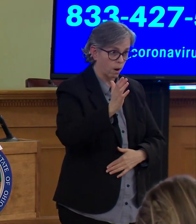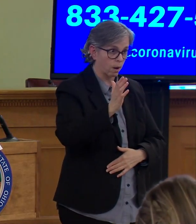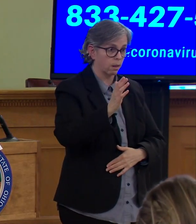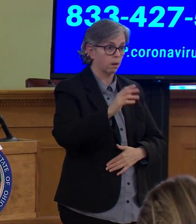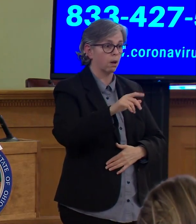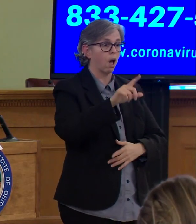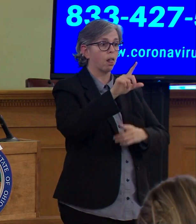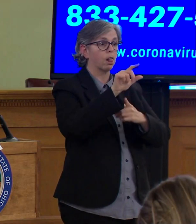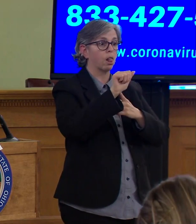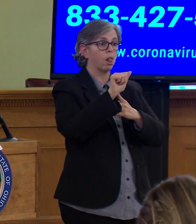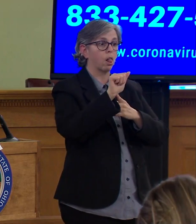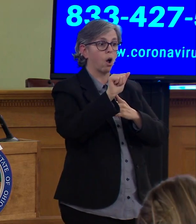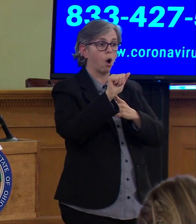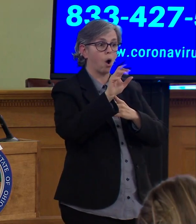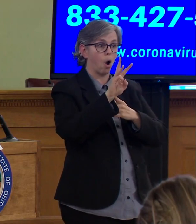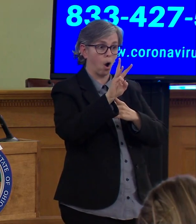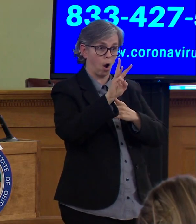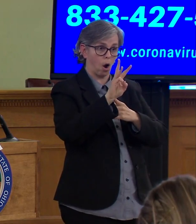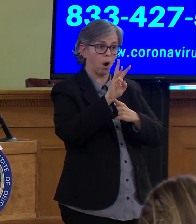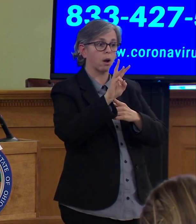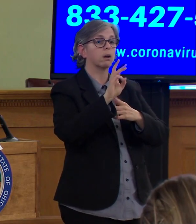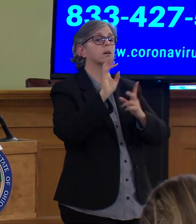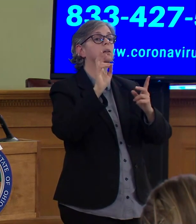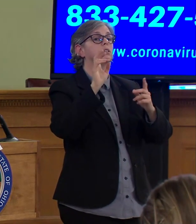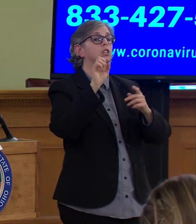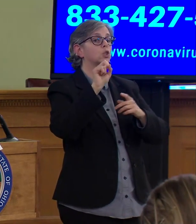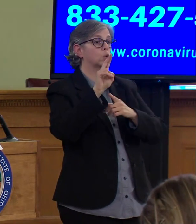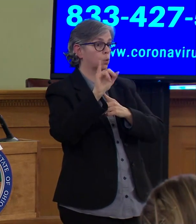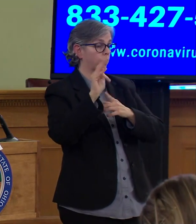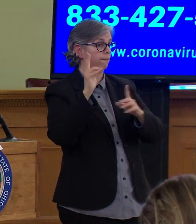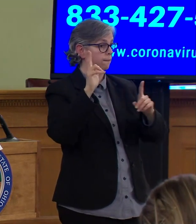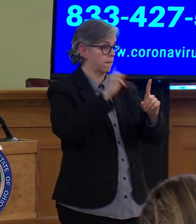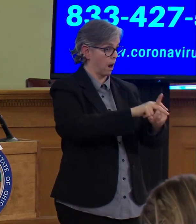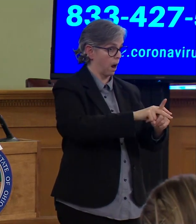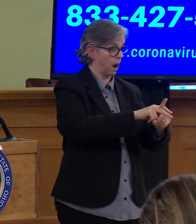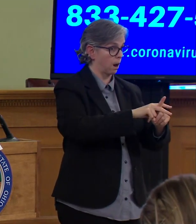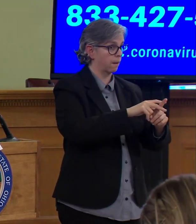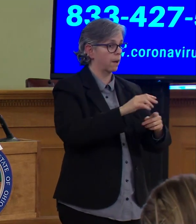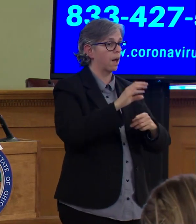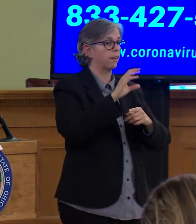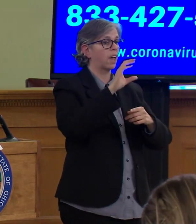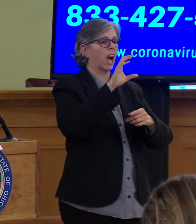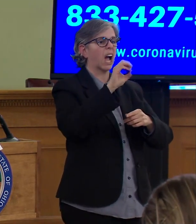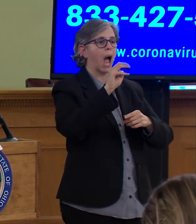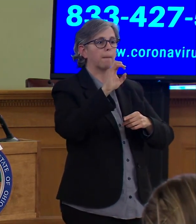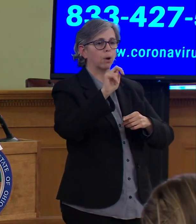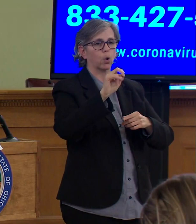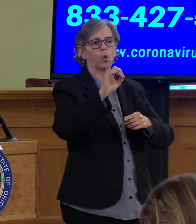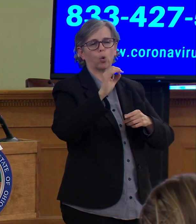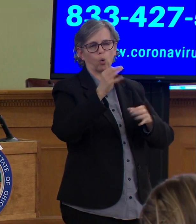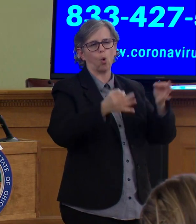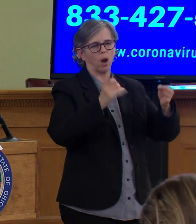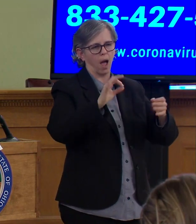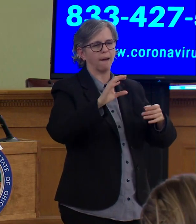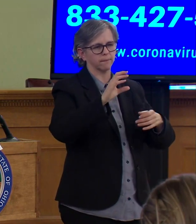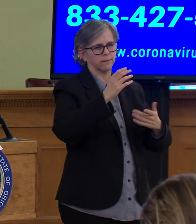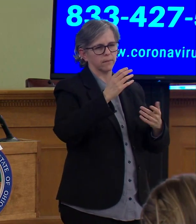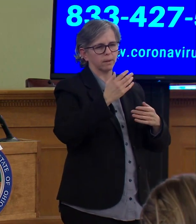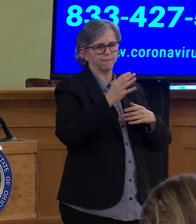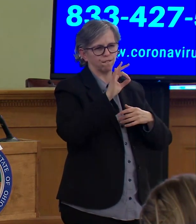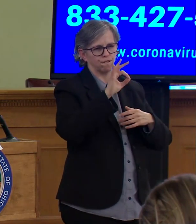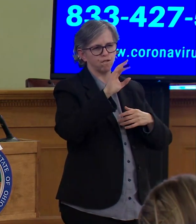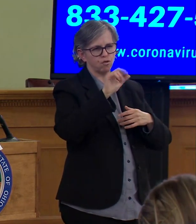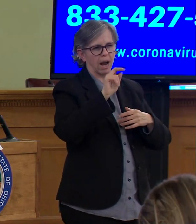in Calmer Place Court in Franklin County today by individuals who